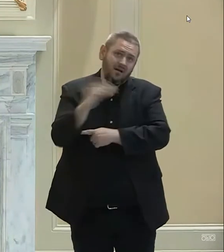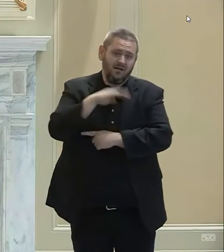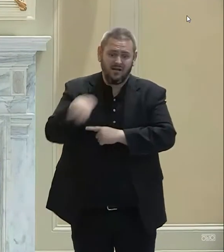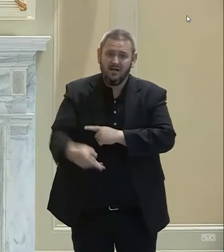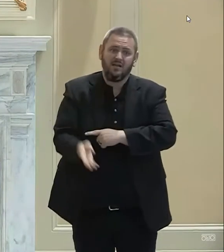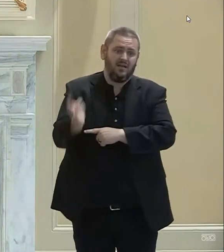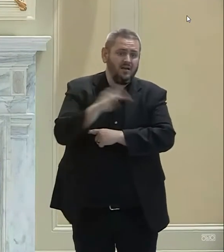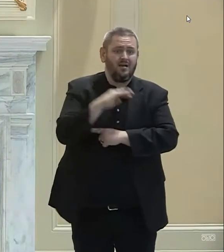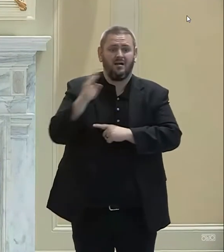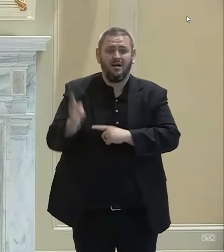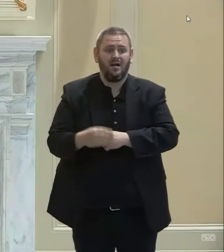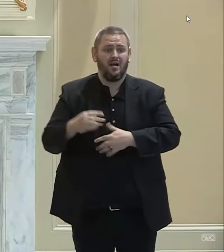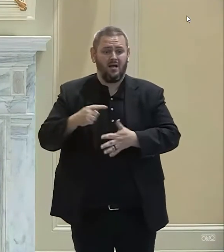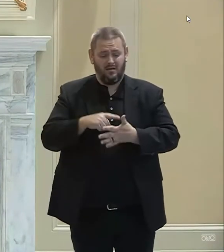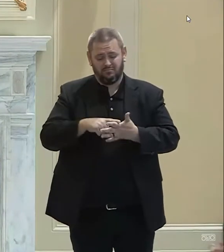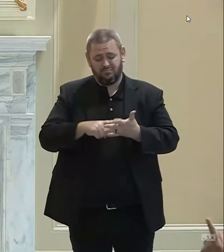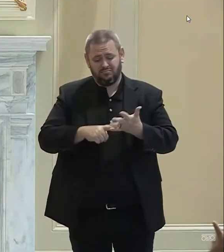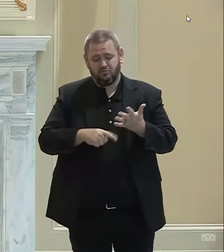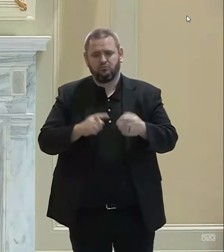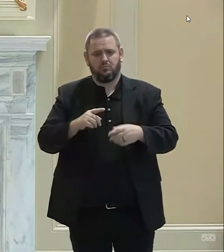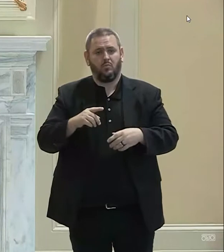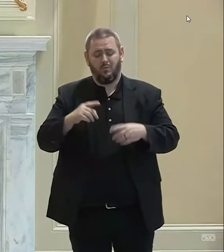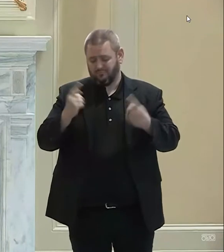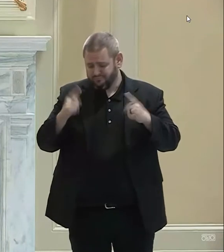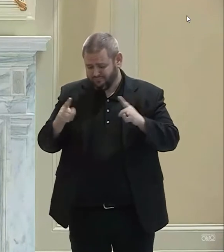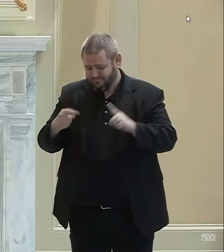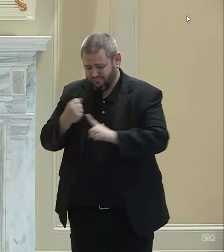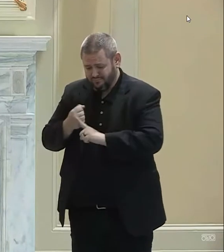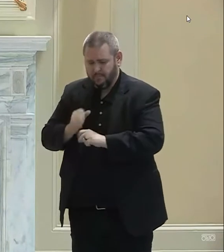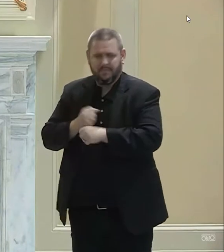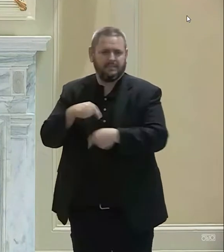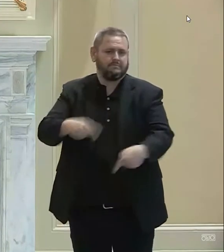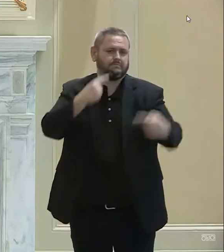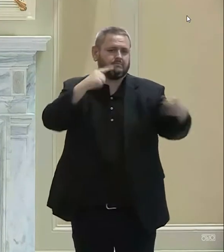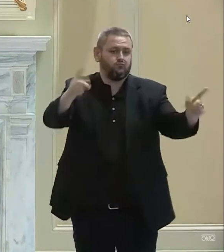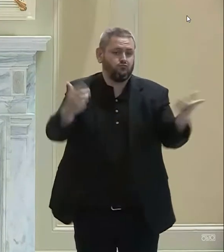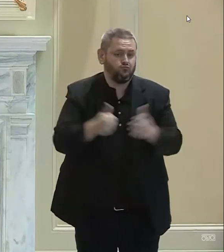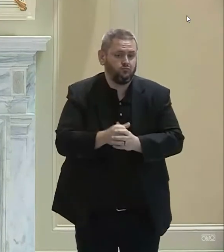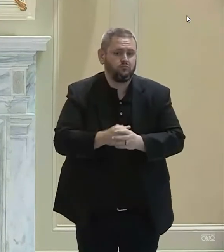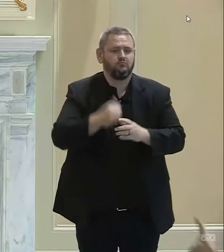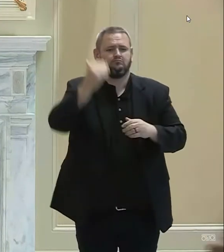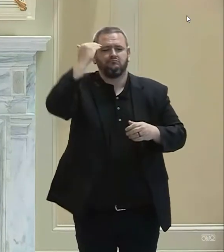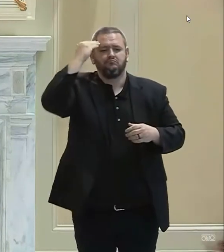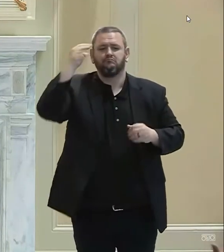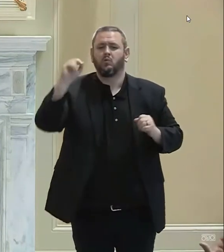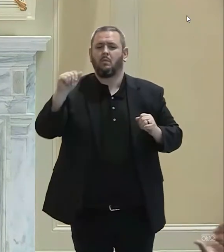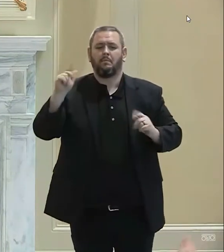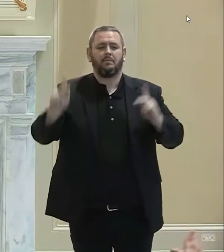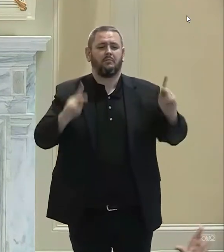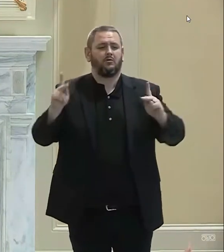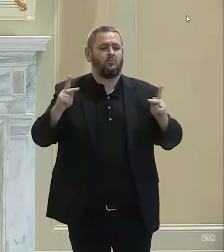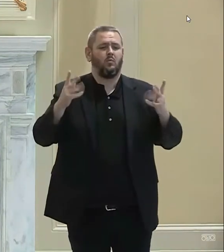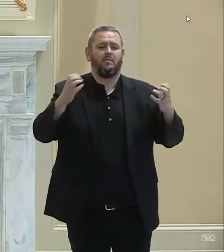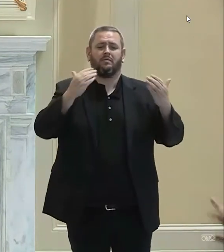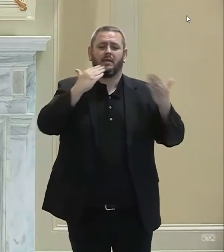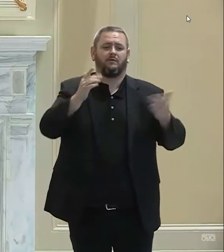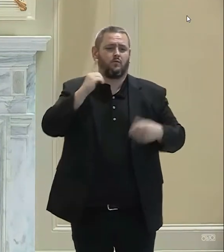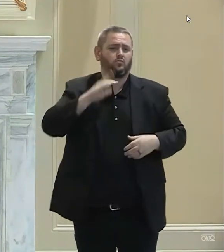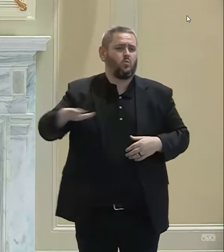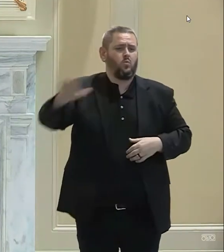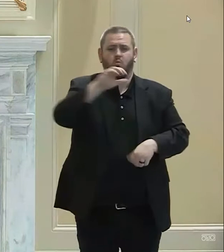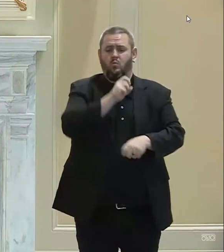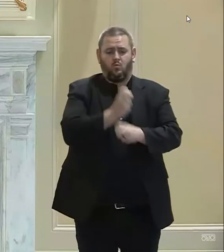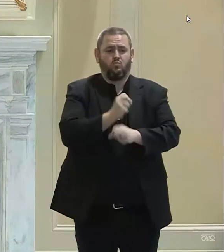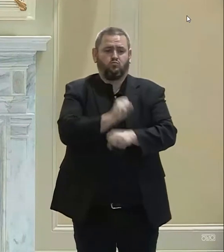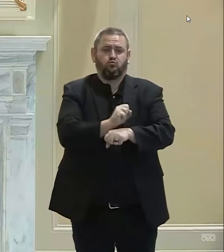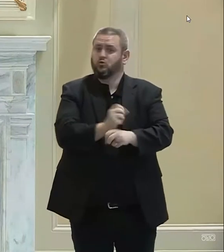this happen. So, I'm so proud of them, and I know Oklahomans are so thankful for the hard work that you guys have done. We are